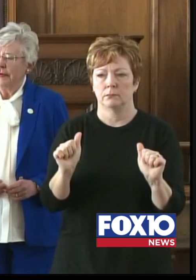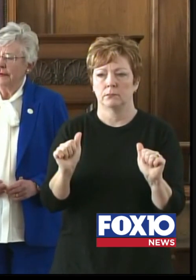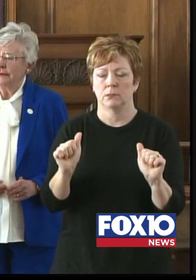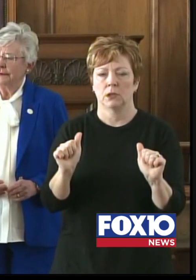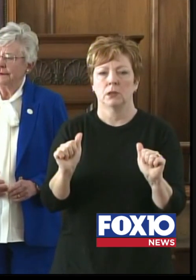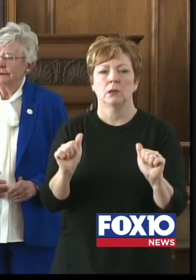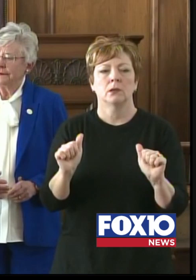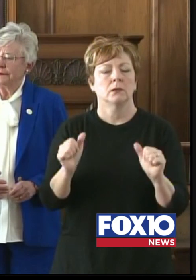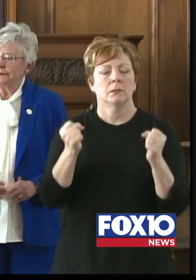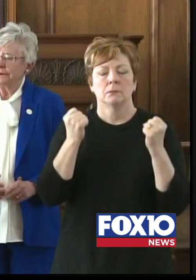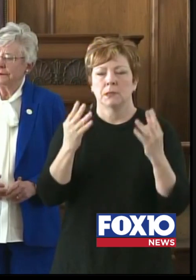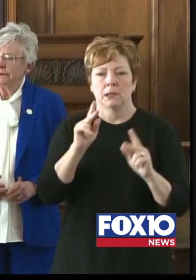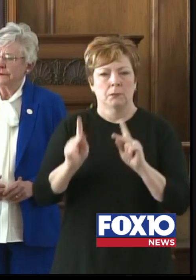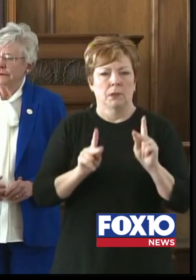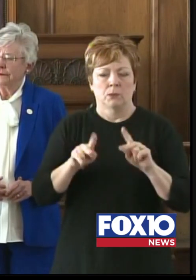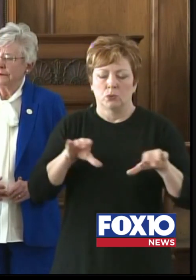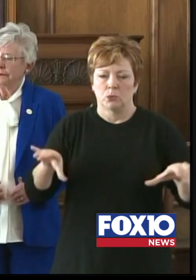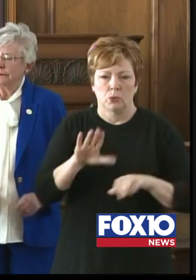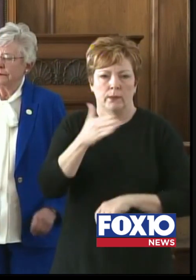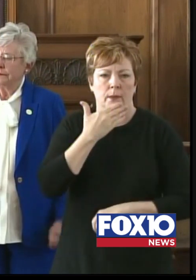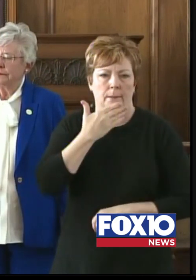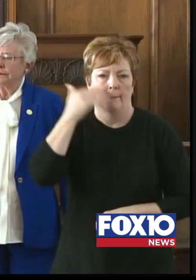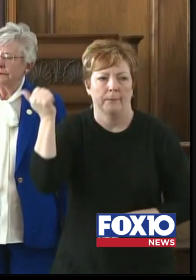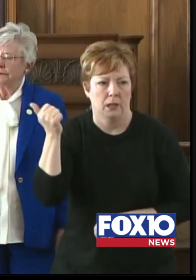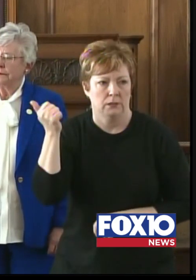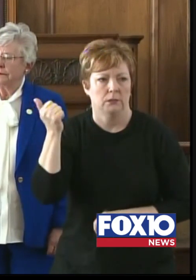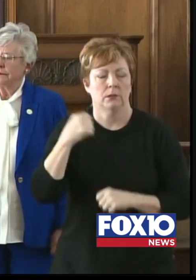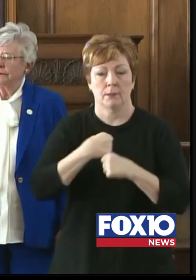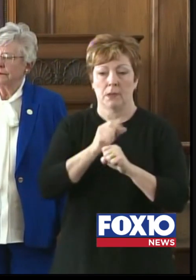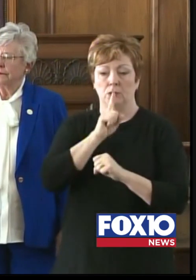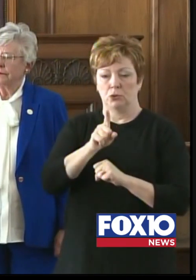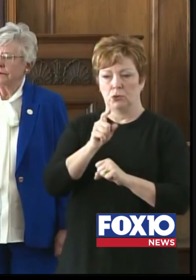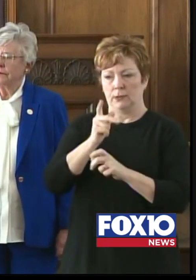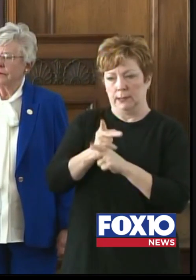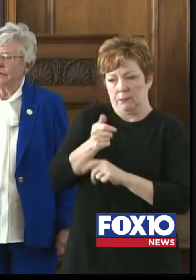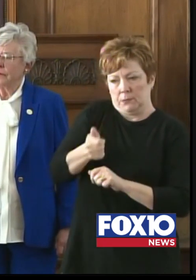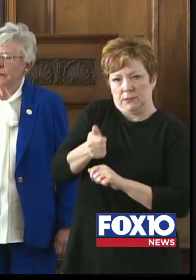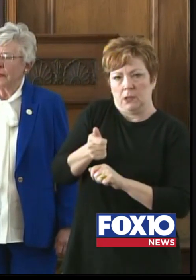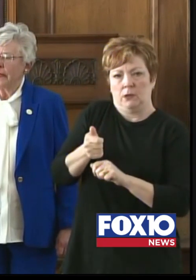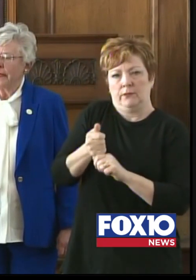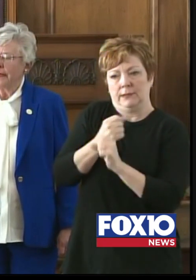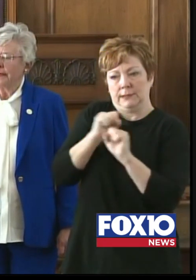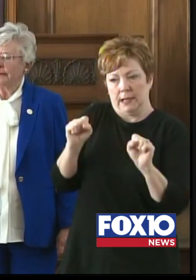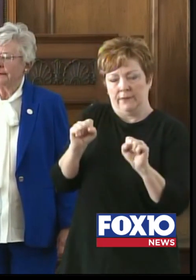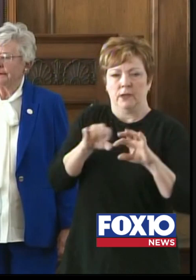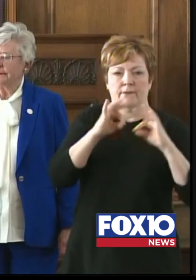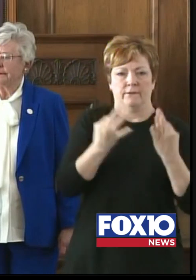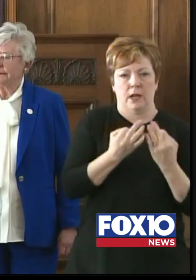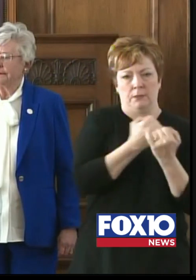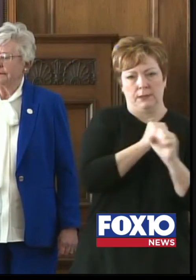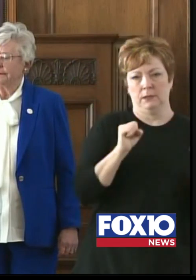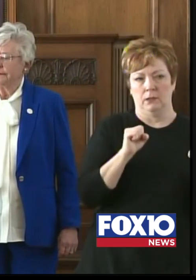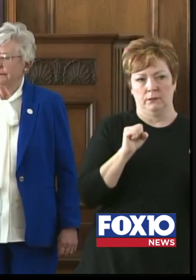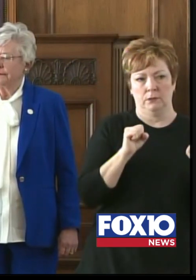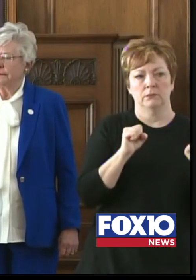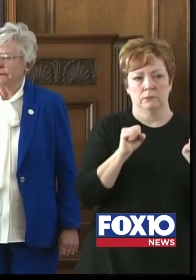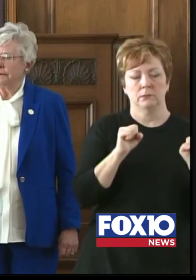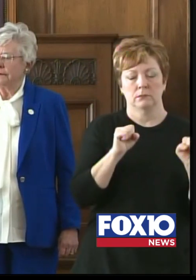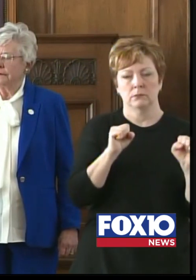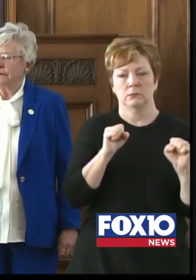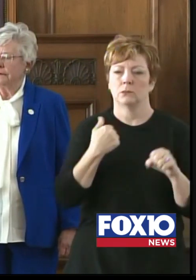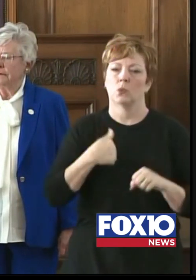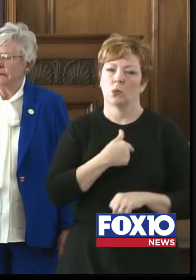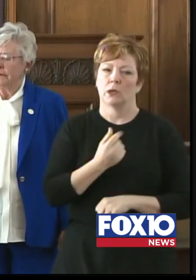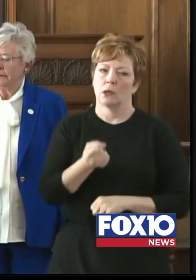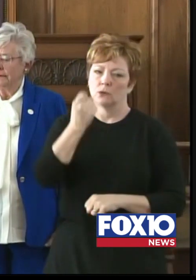folks have really done their very best to make sure that they're keeping themselves safe and keeping their family members safe. And we realize that that